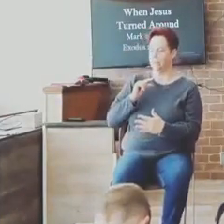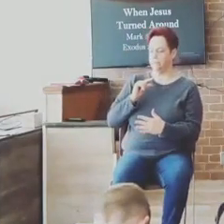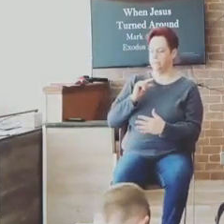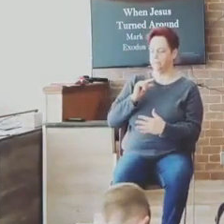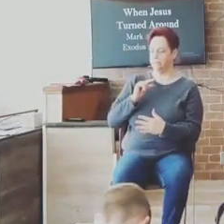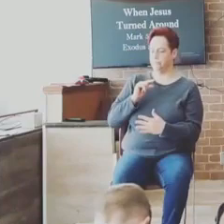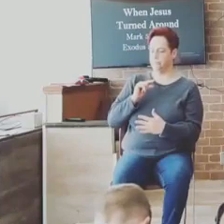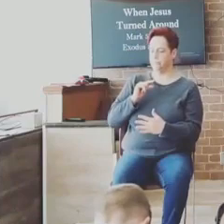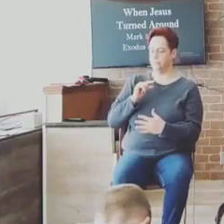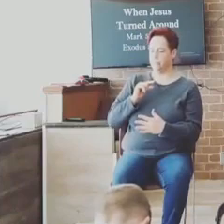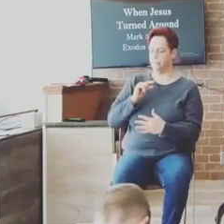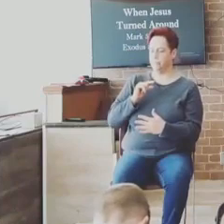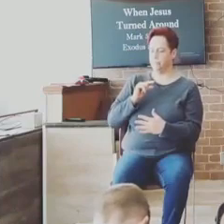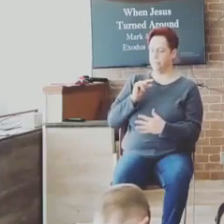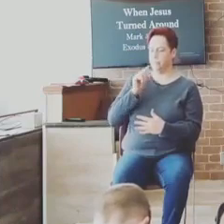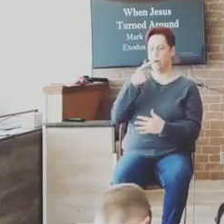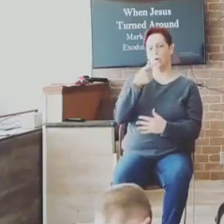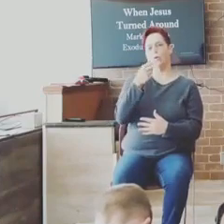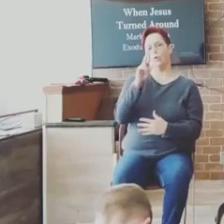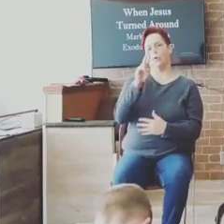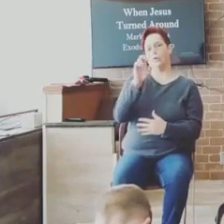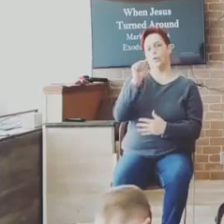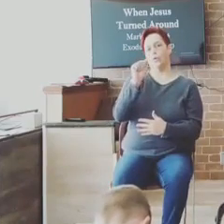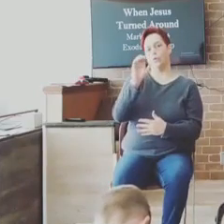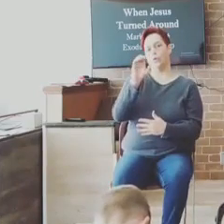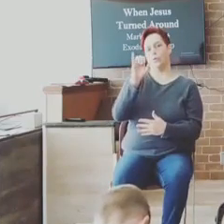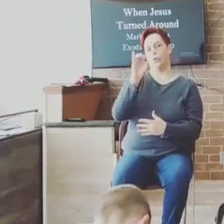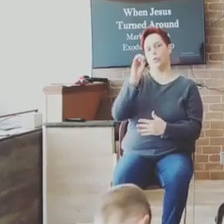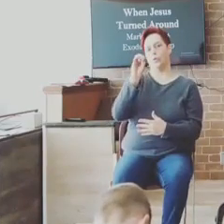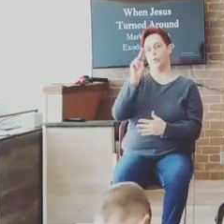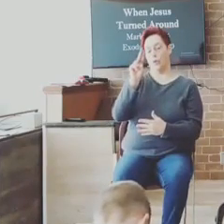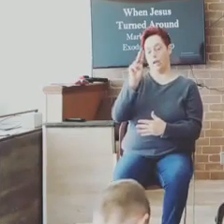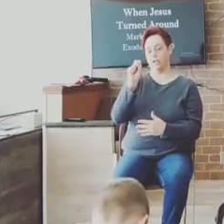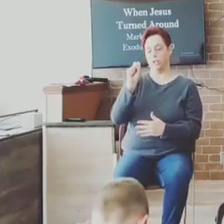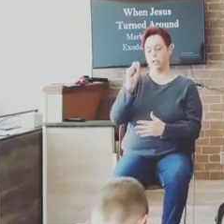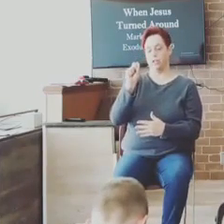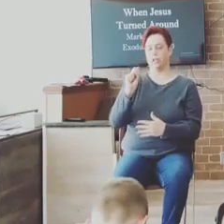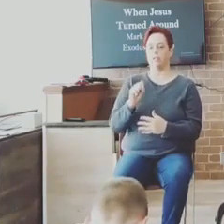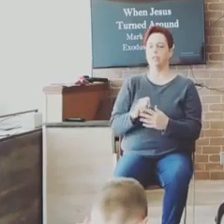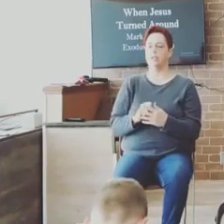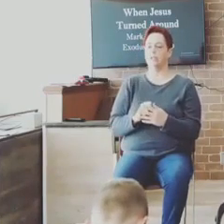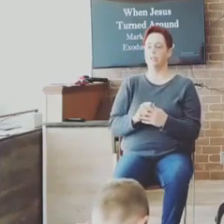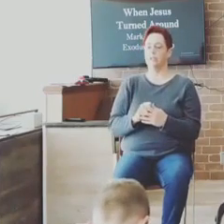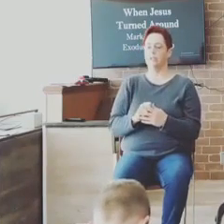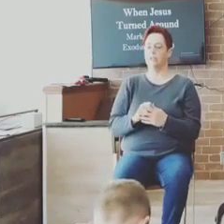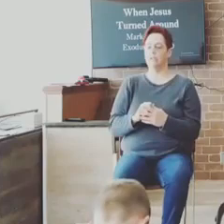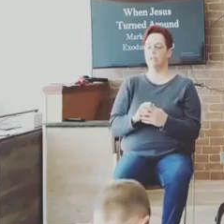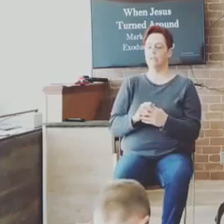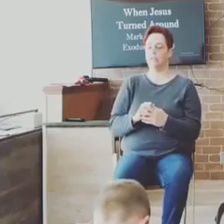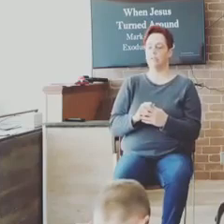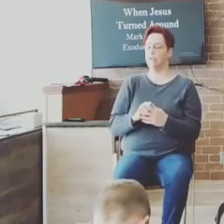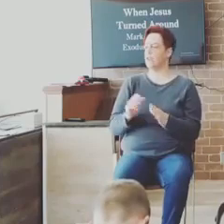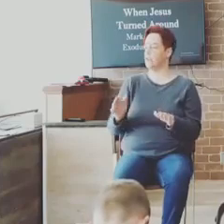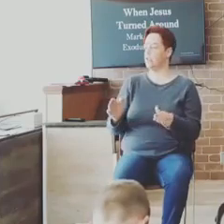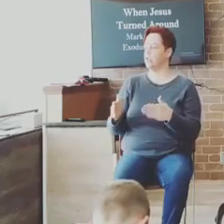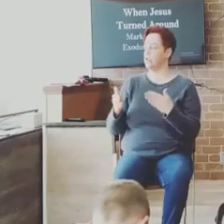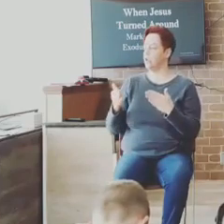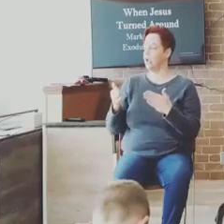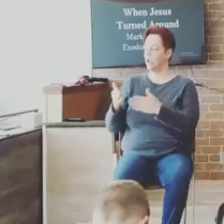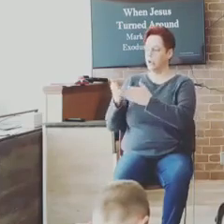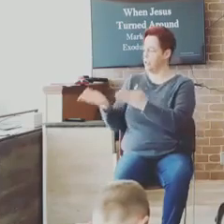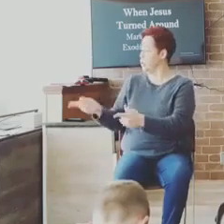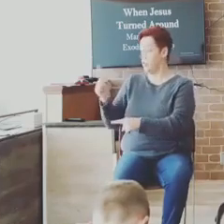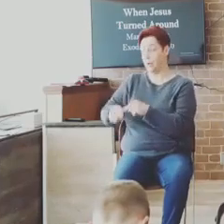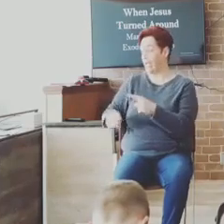And will show mercy on whom I will show mercy. And he said, Thou can't see my face, for there shall